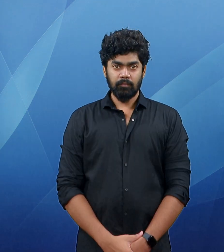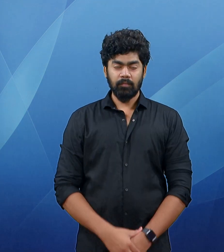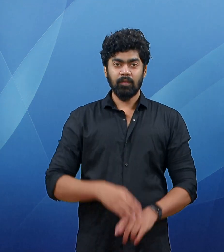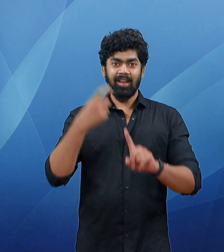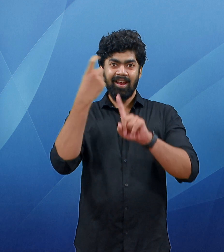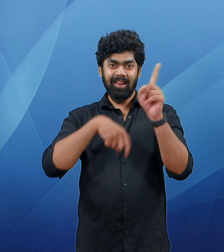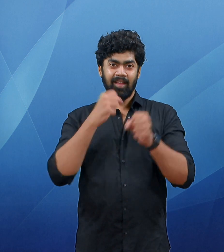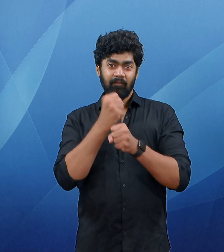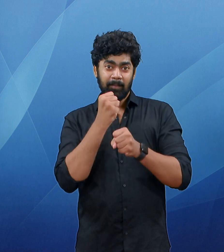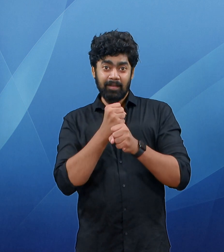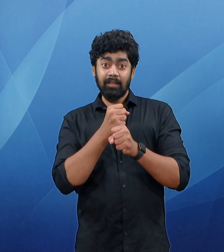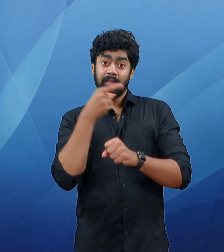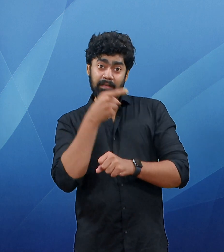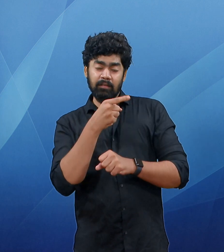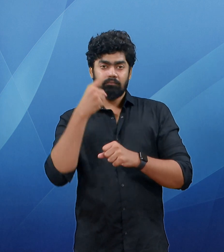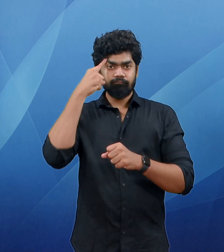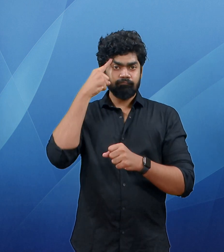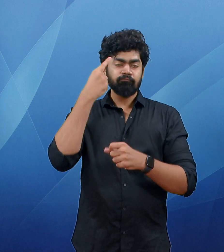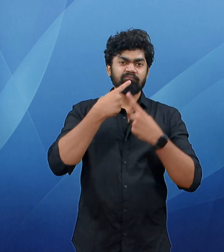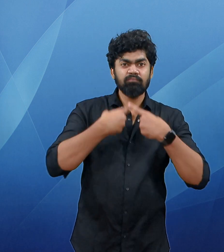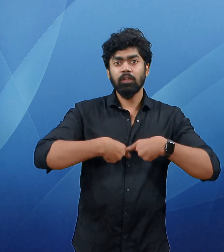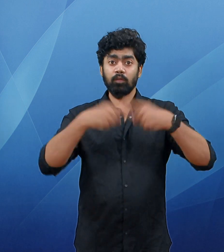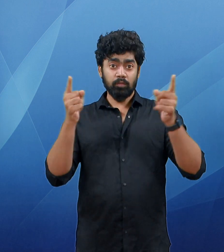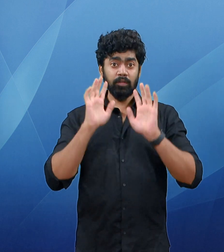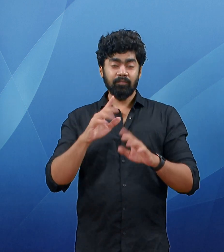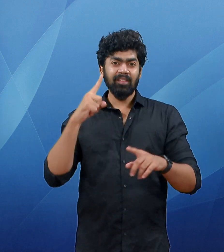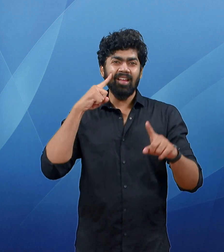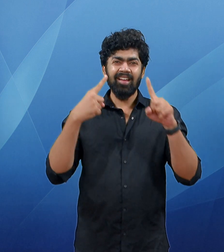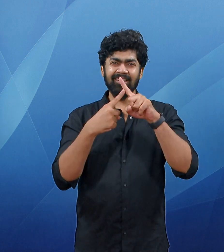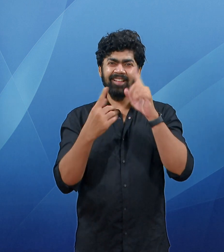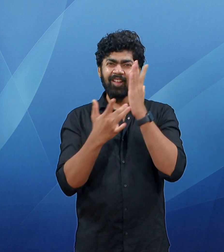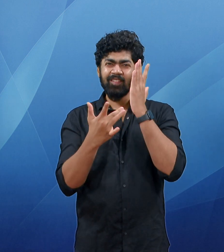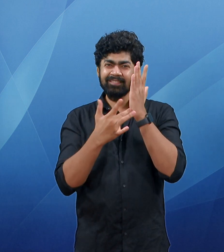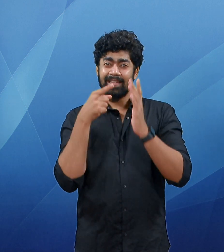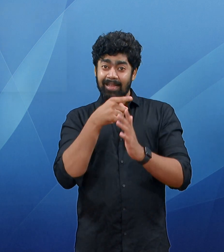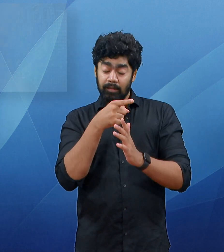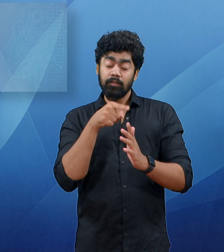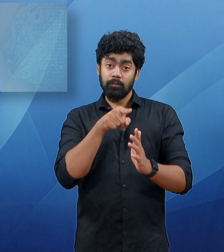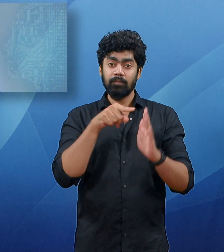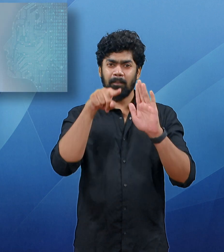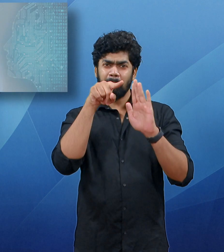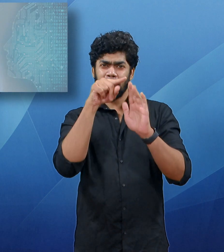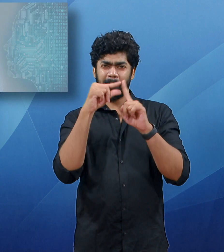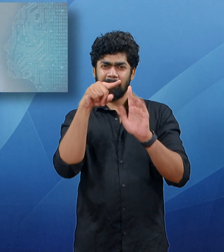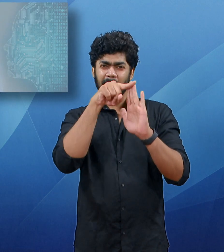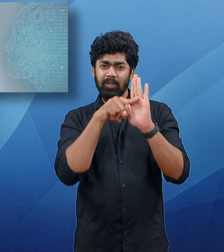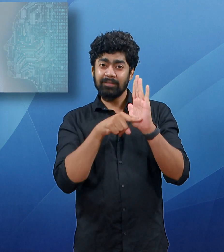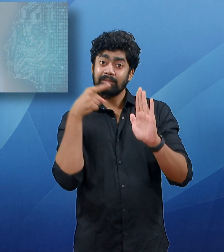The Kerala Government has released a draft information technology policy team. Proposing several incentives to spur